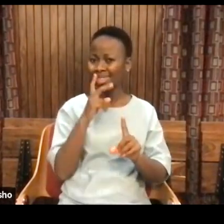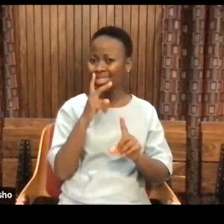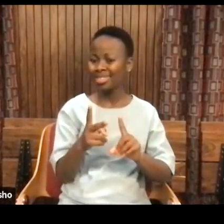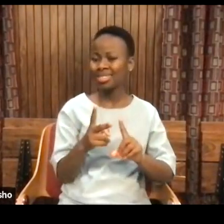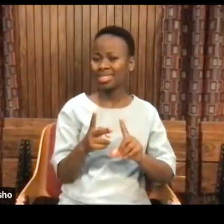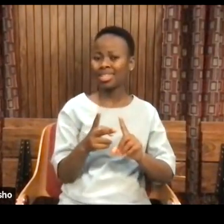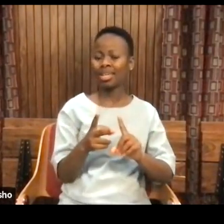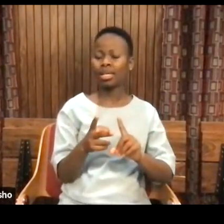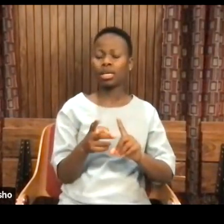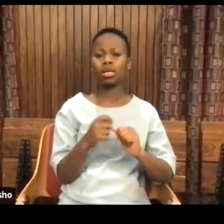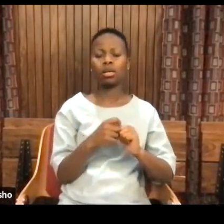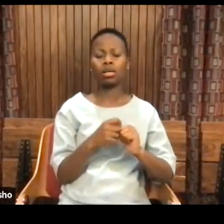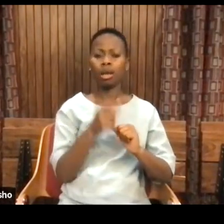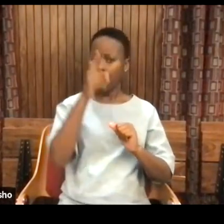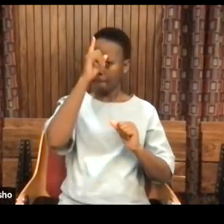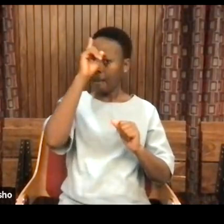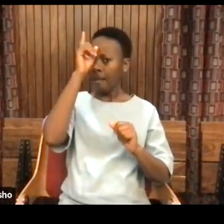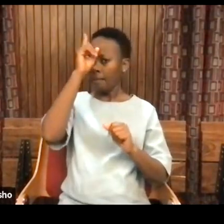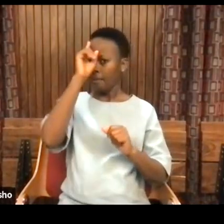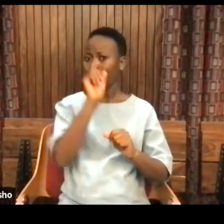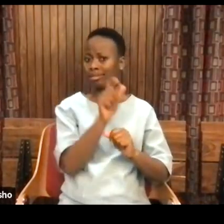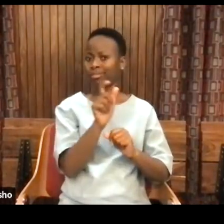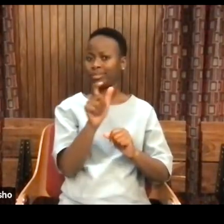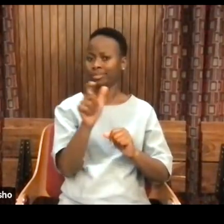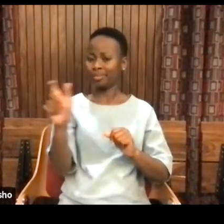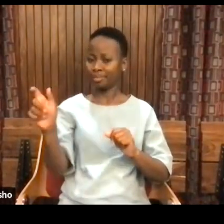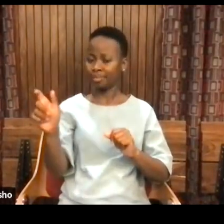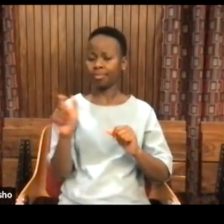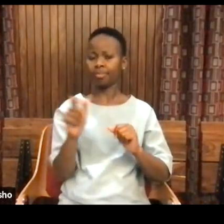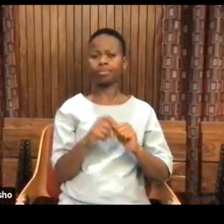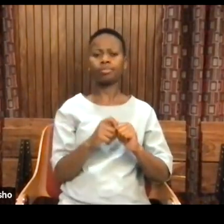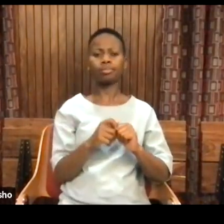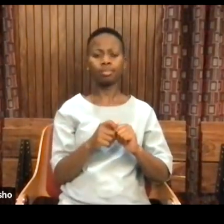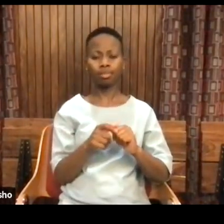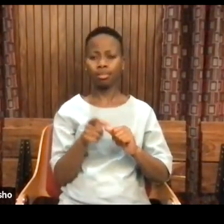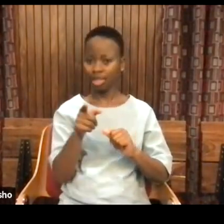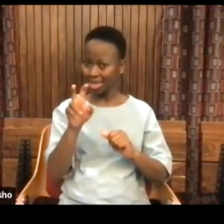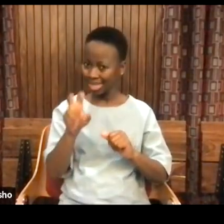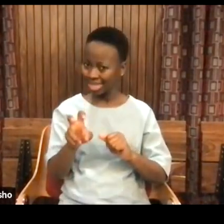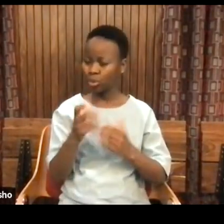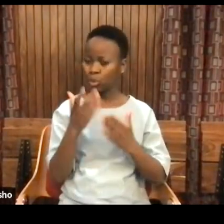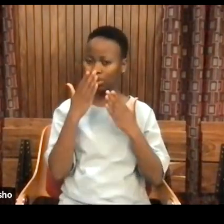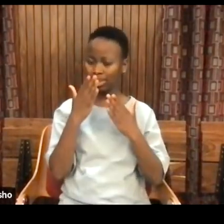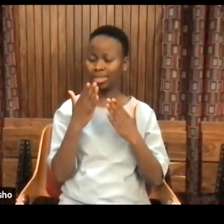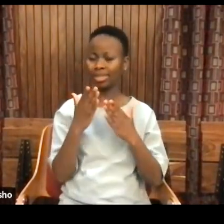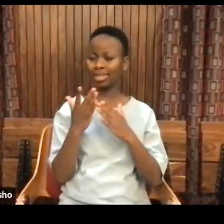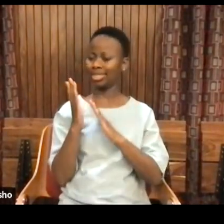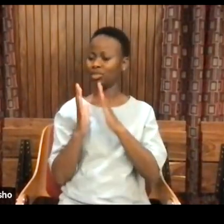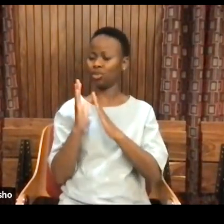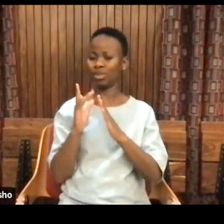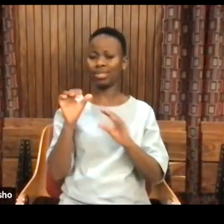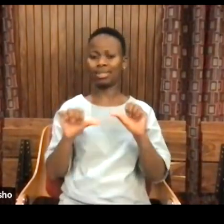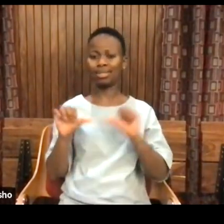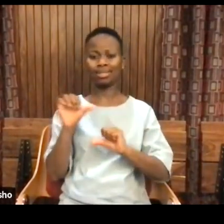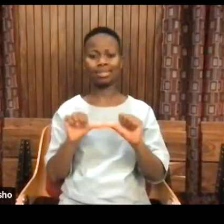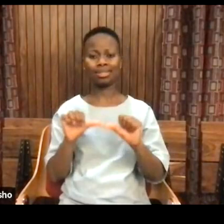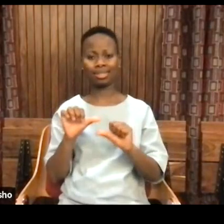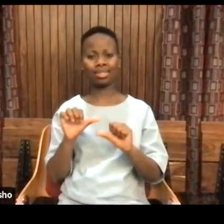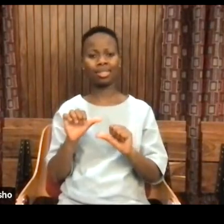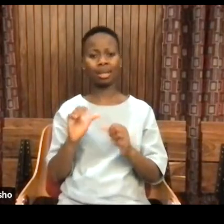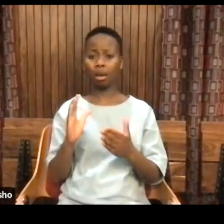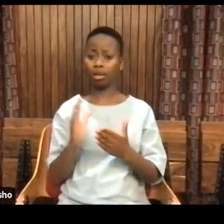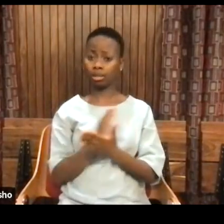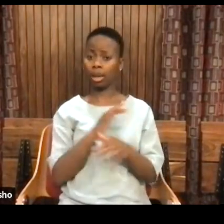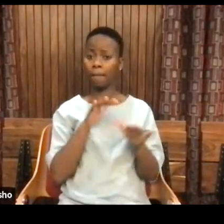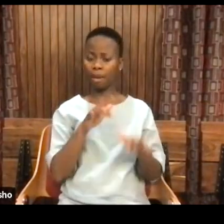The presupposition, every one of you, before I mention those names, unless you study the history of science, would have presupposed someone could arrogantly